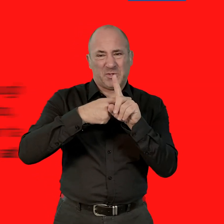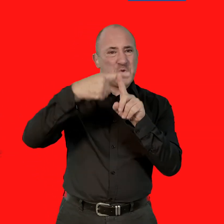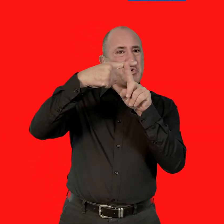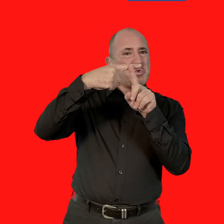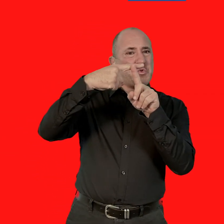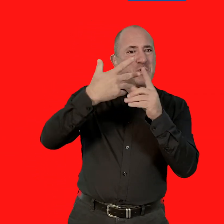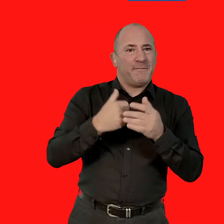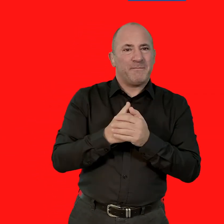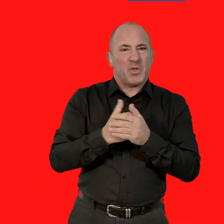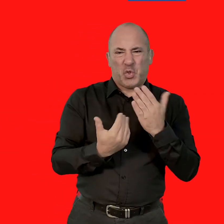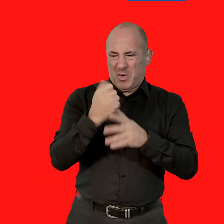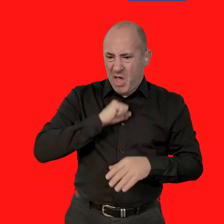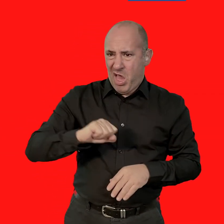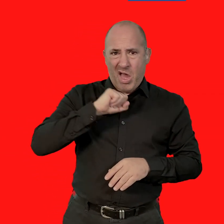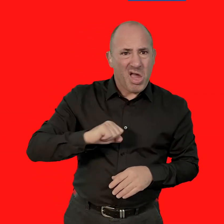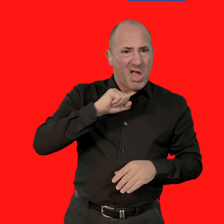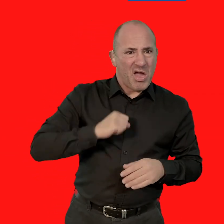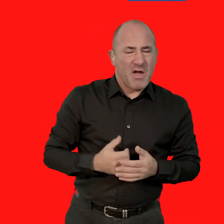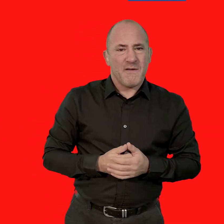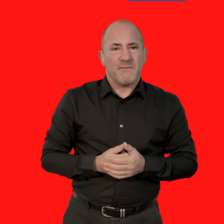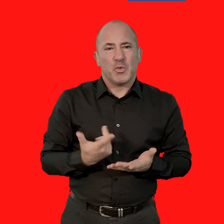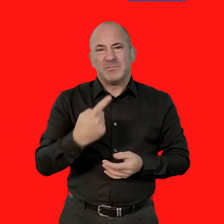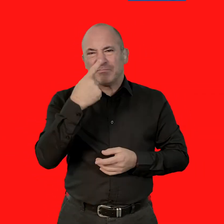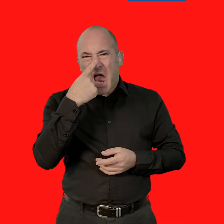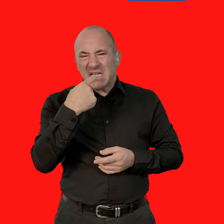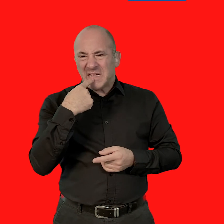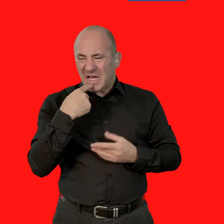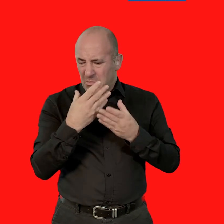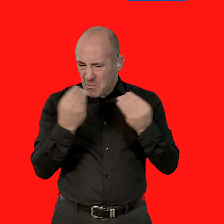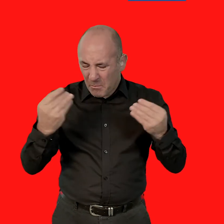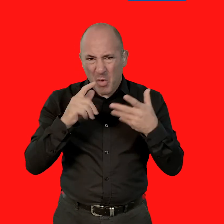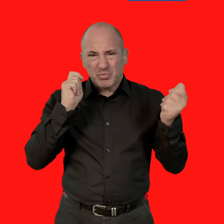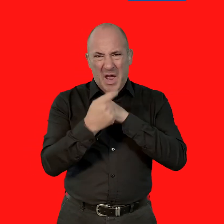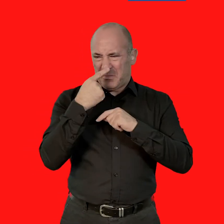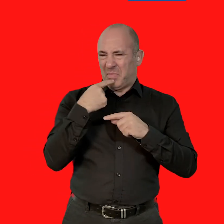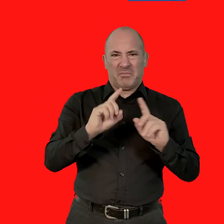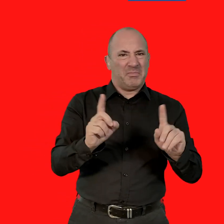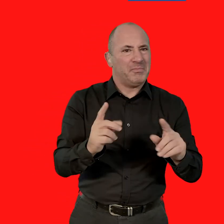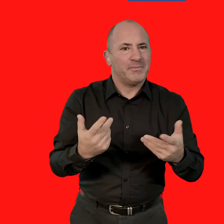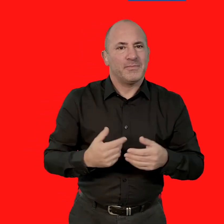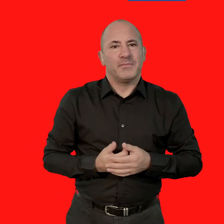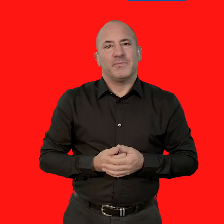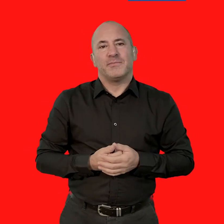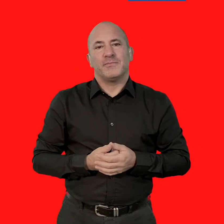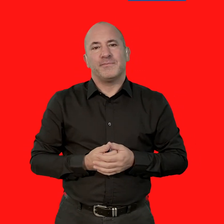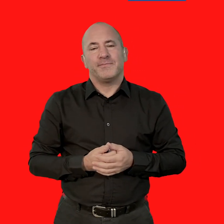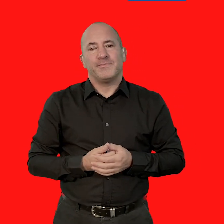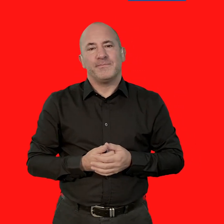high temperature, a new continuous cough, a loss of or change to your sense of smell or